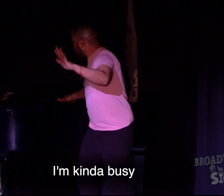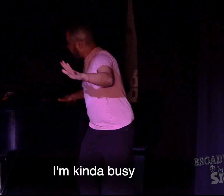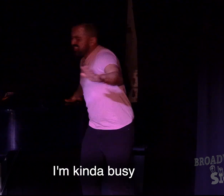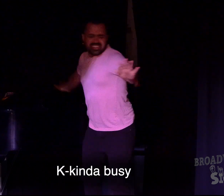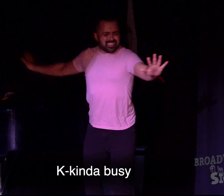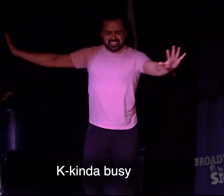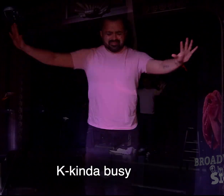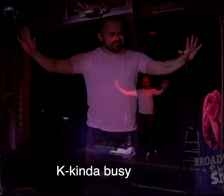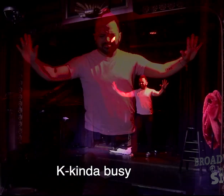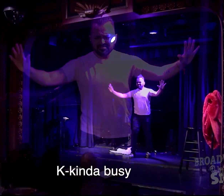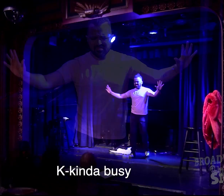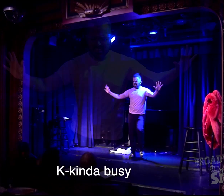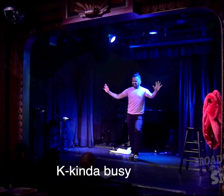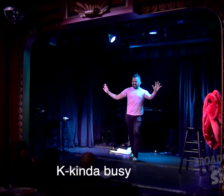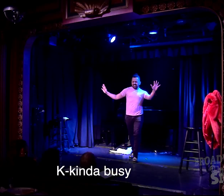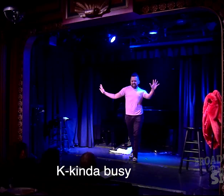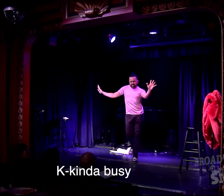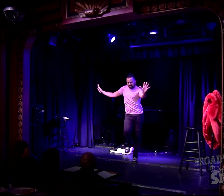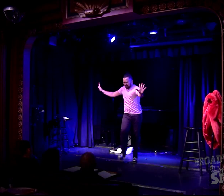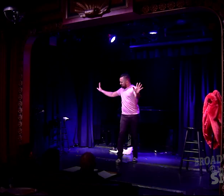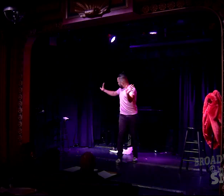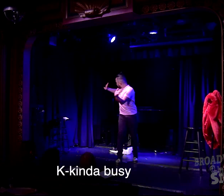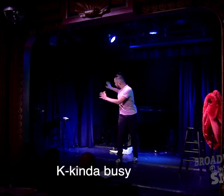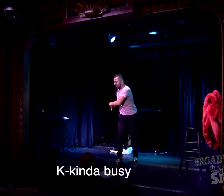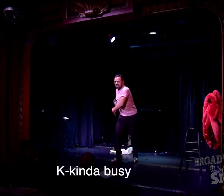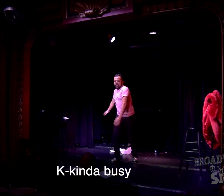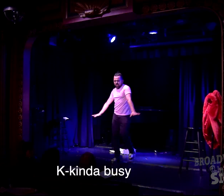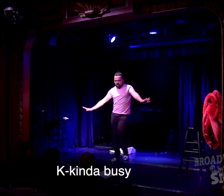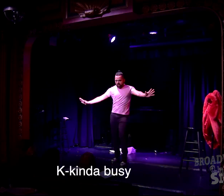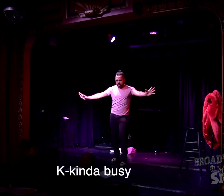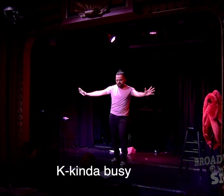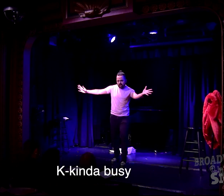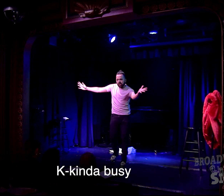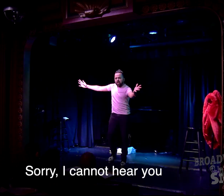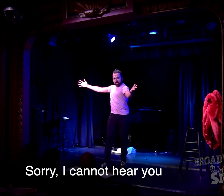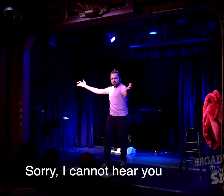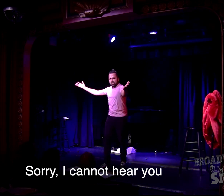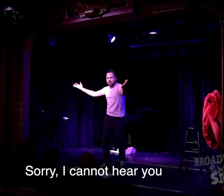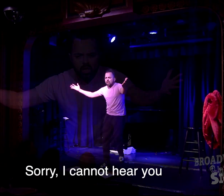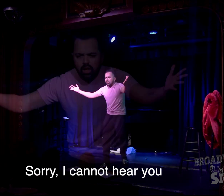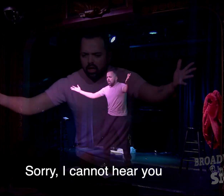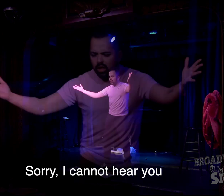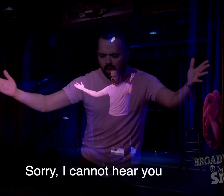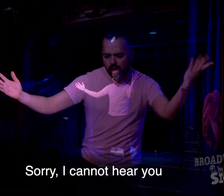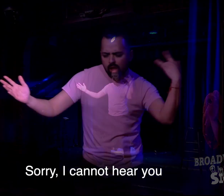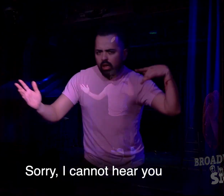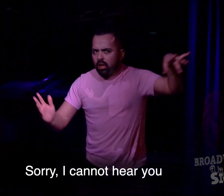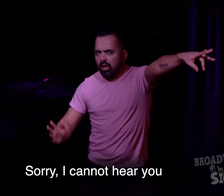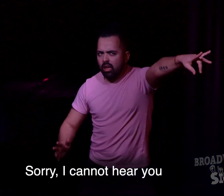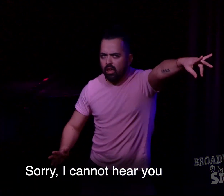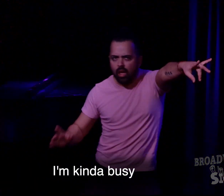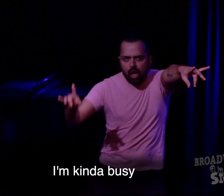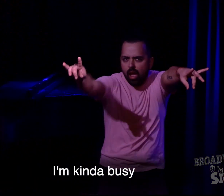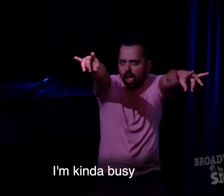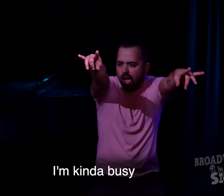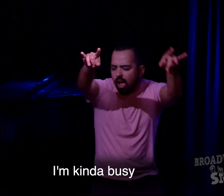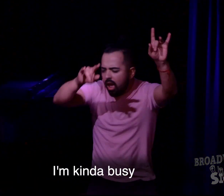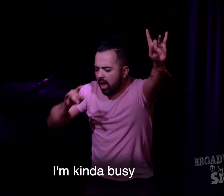I'm kind of busy, I'm kind of busy Sorry, I cannot hear you, I'm kind of busy